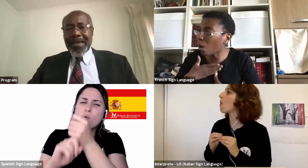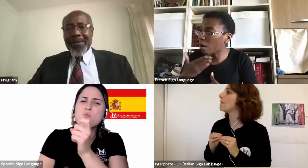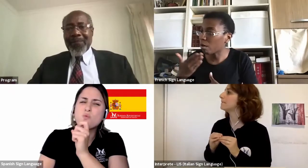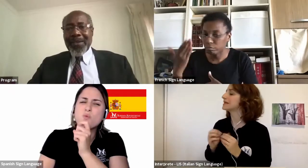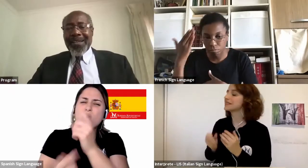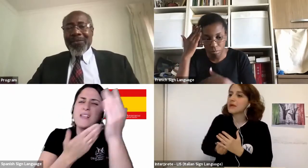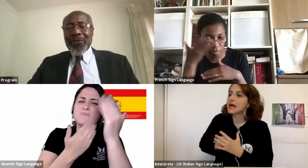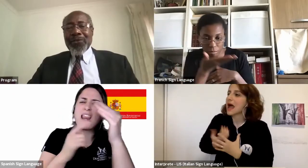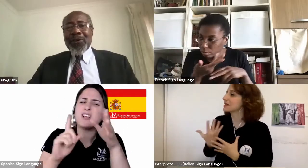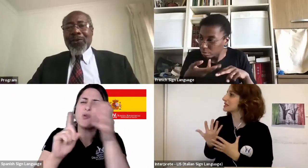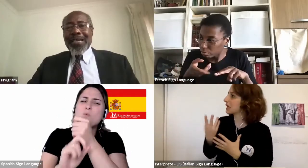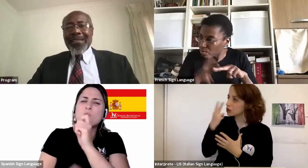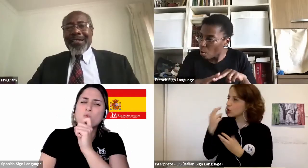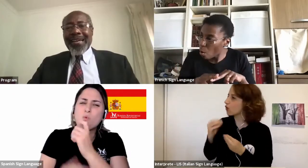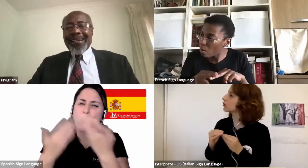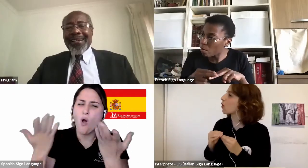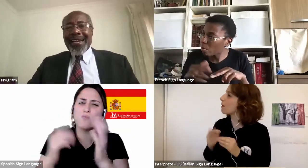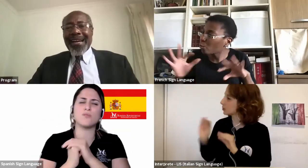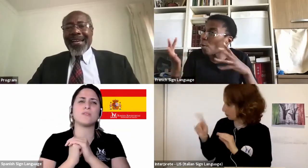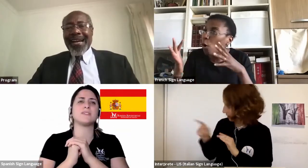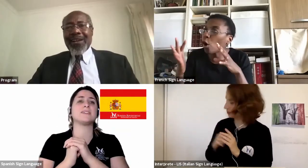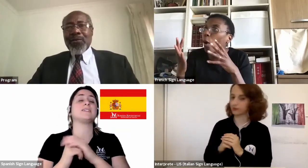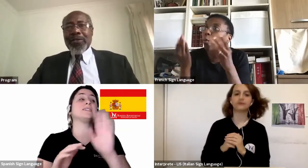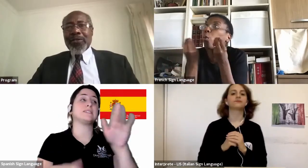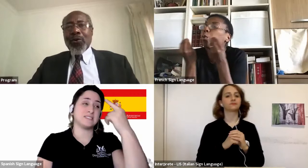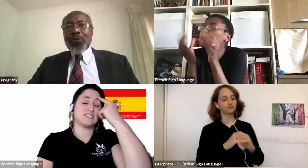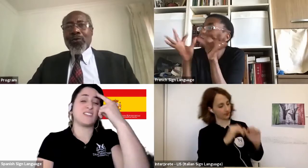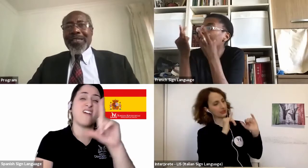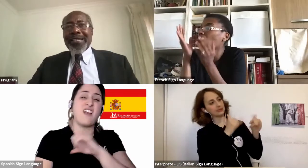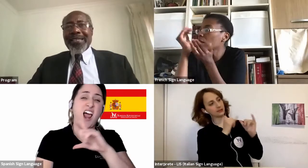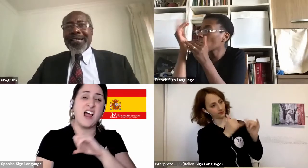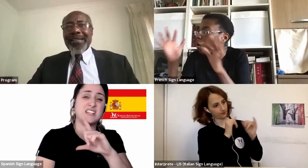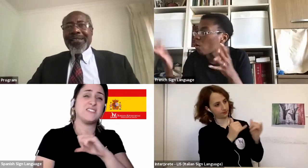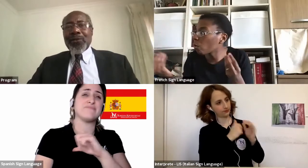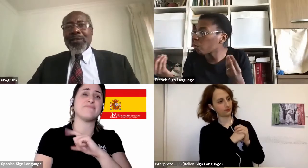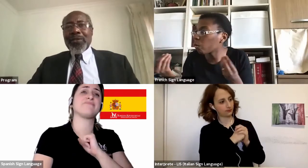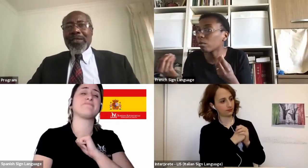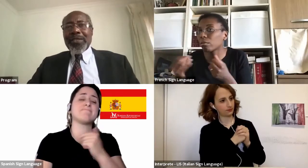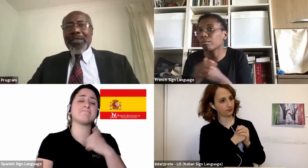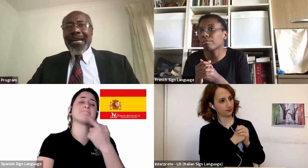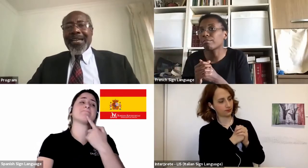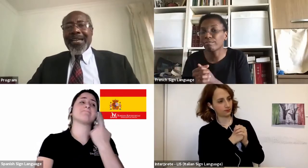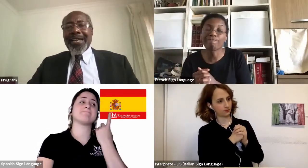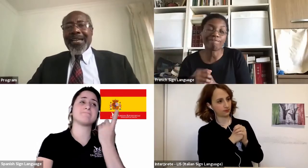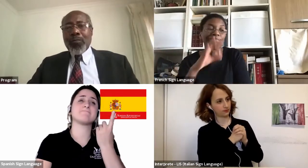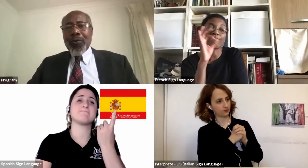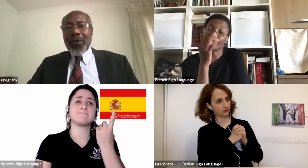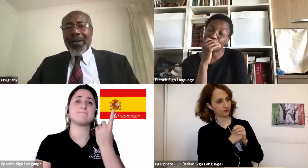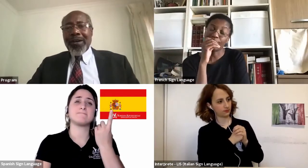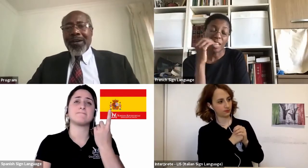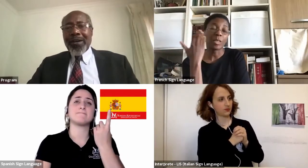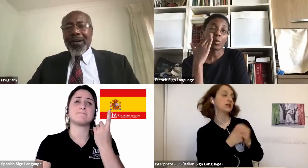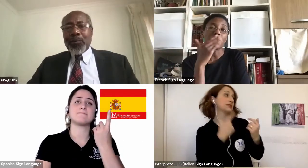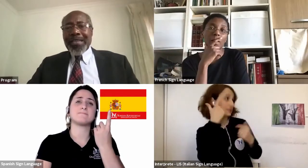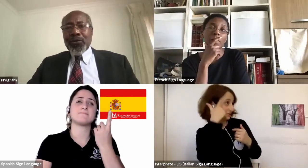Yeah. know, Larry, I would talk to the idea of hope